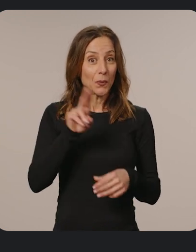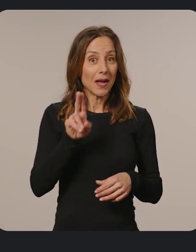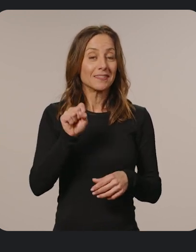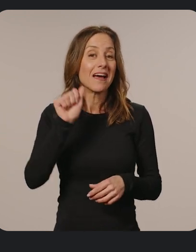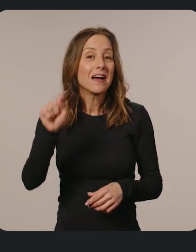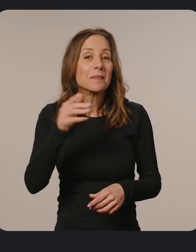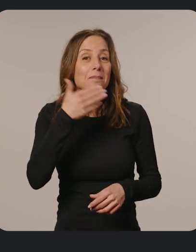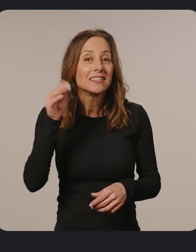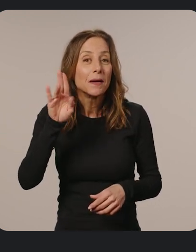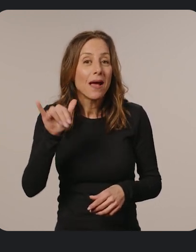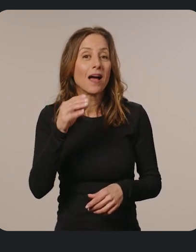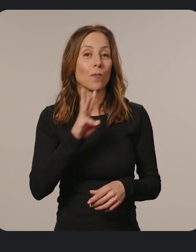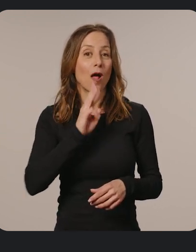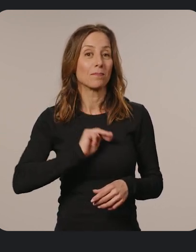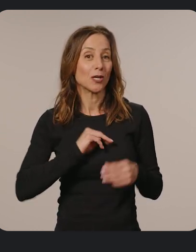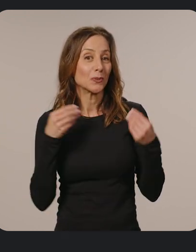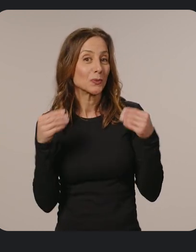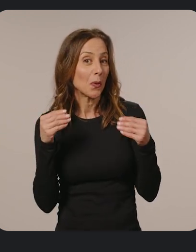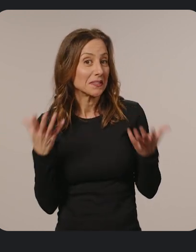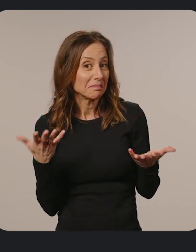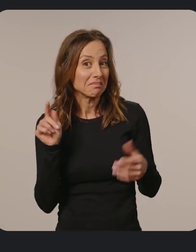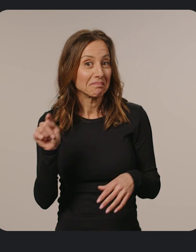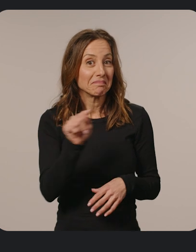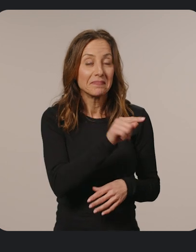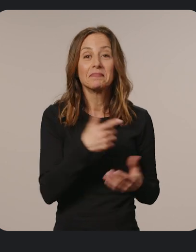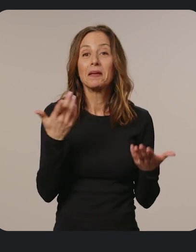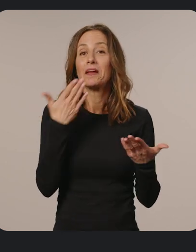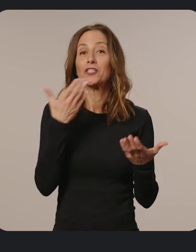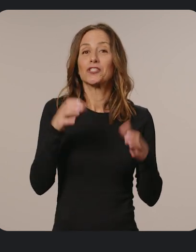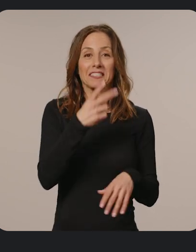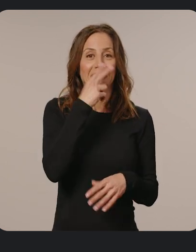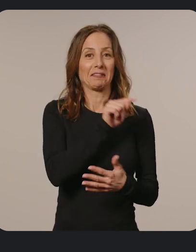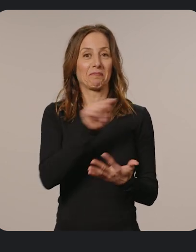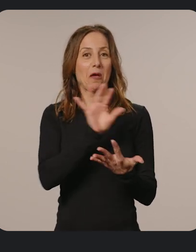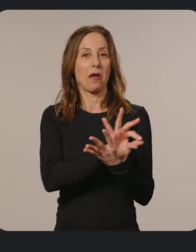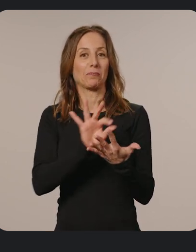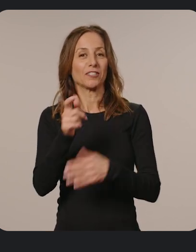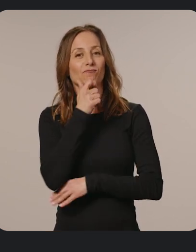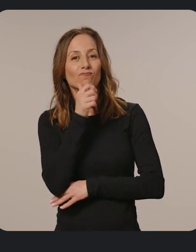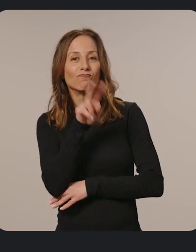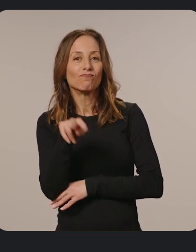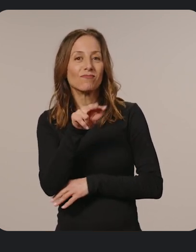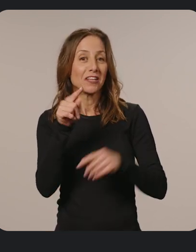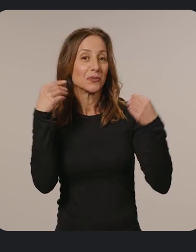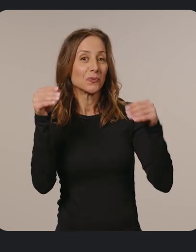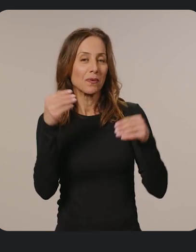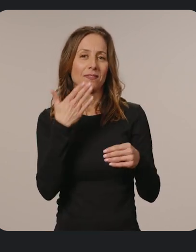or in the US at Best Buy and Walmart stores, there's a good chance you can see these options for yourself at a store near